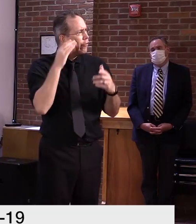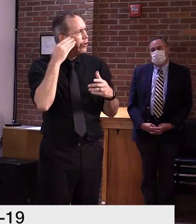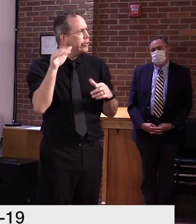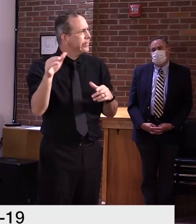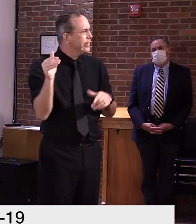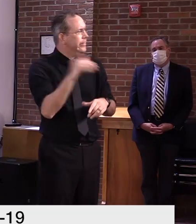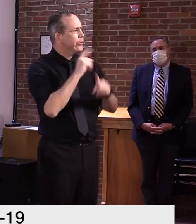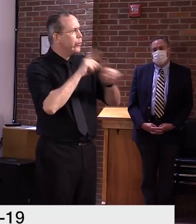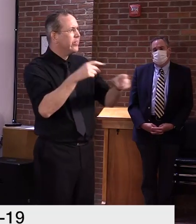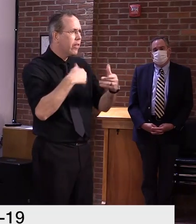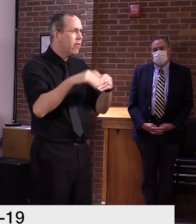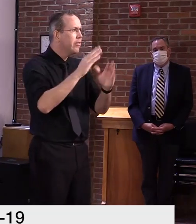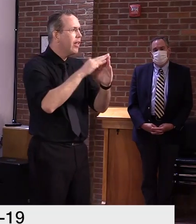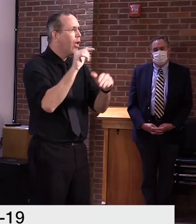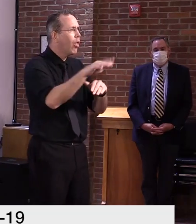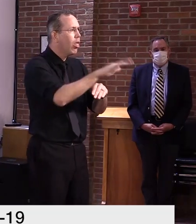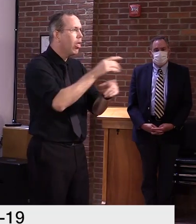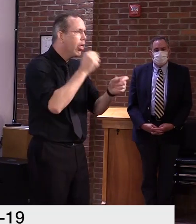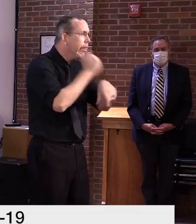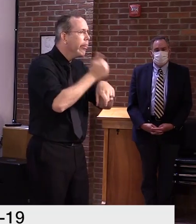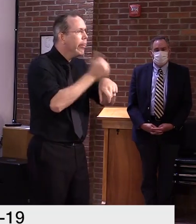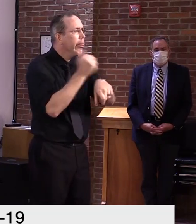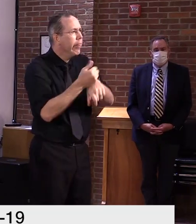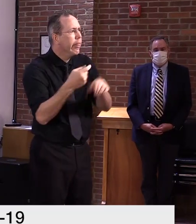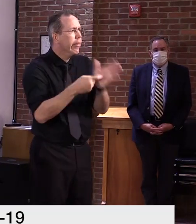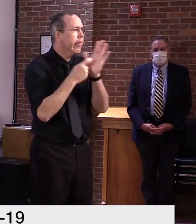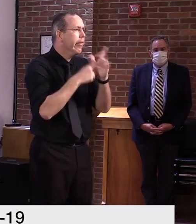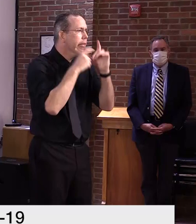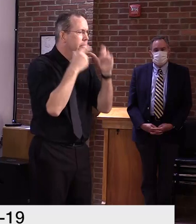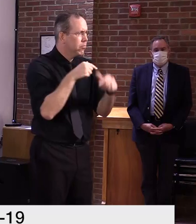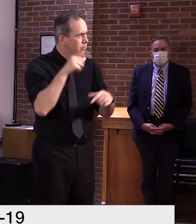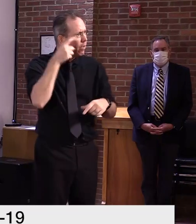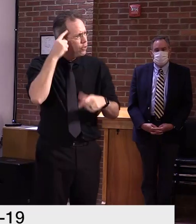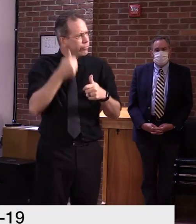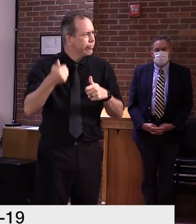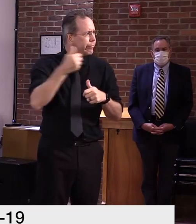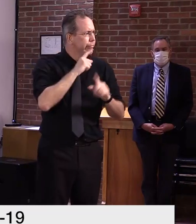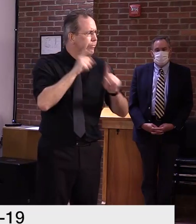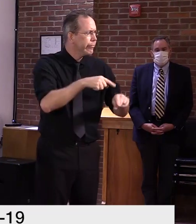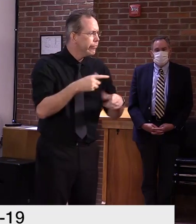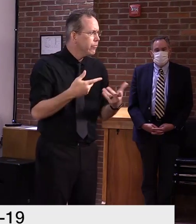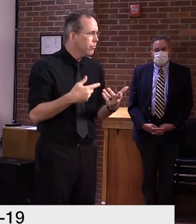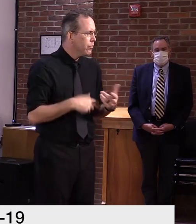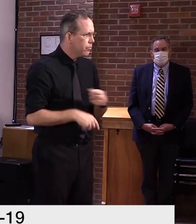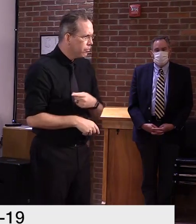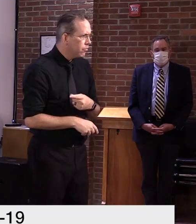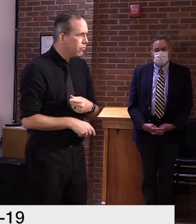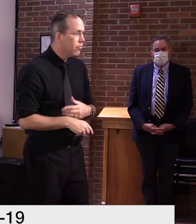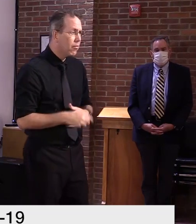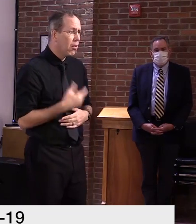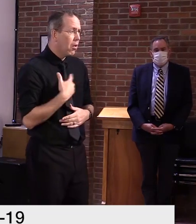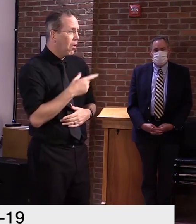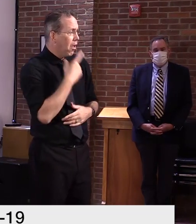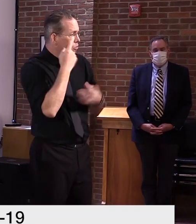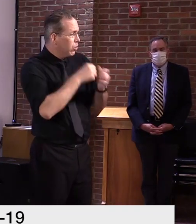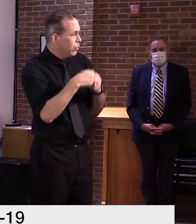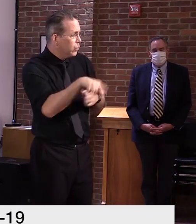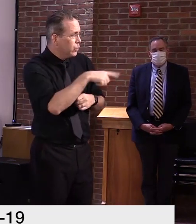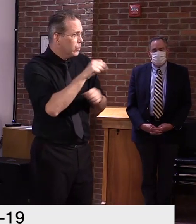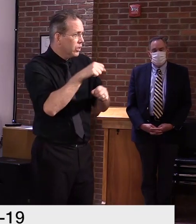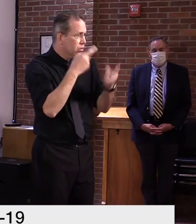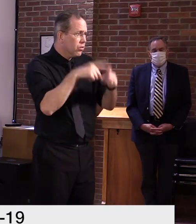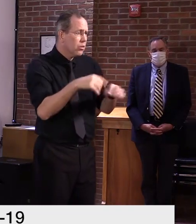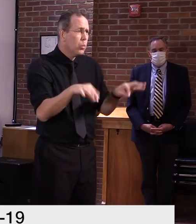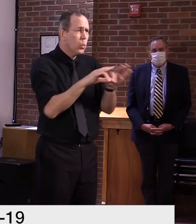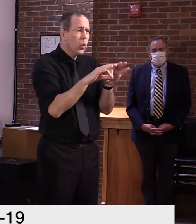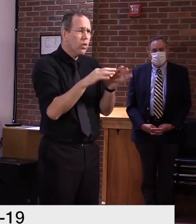at least from my perspective, uh, believe that mass make a difference and, uh, and they're advantageous, uh, to, to help,